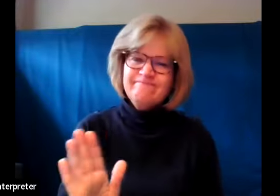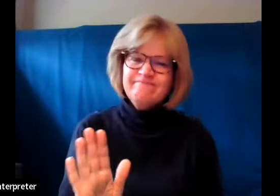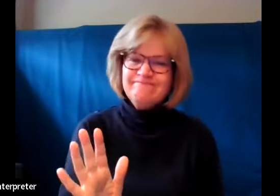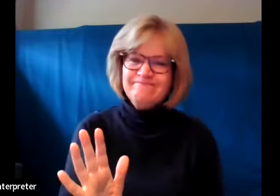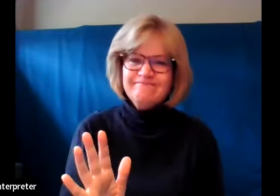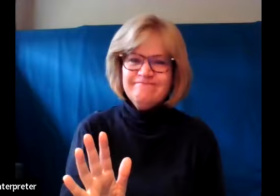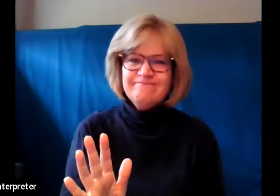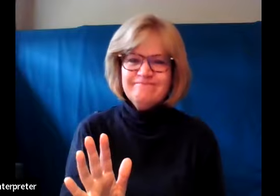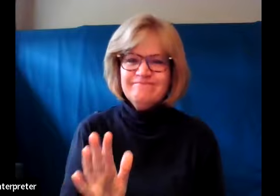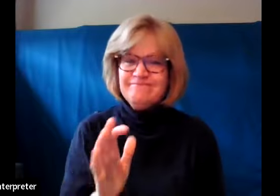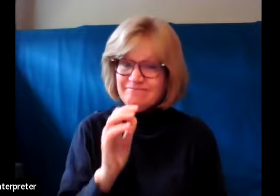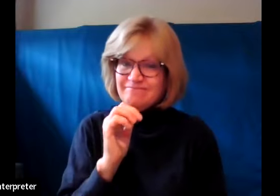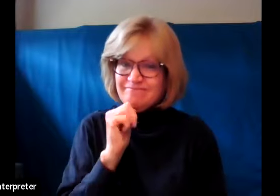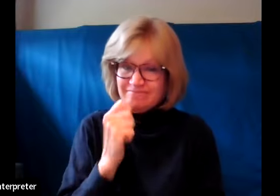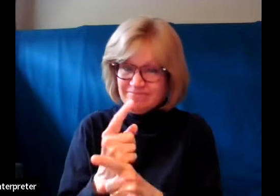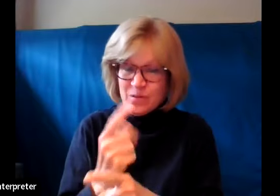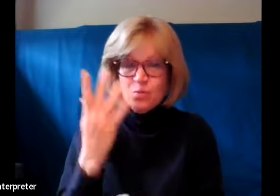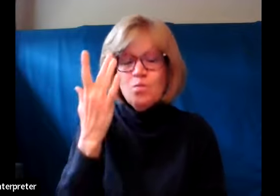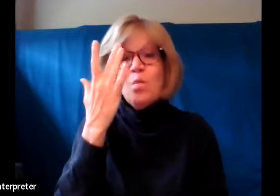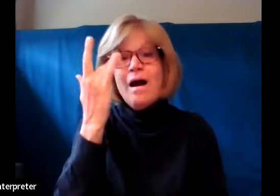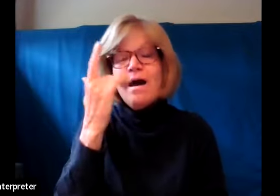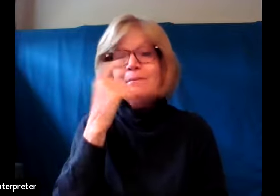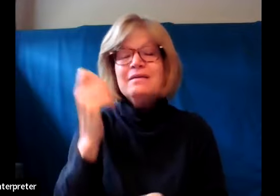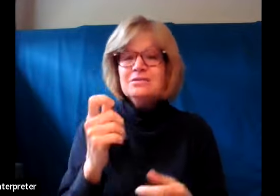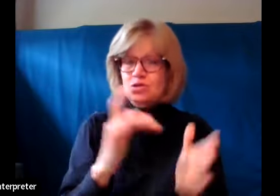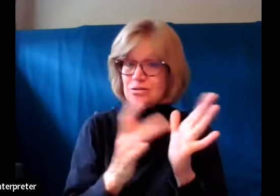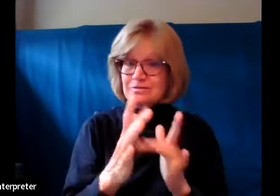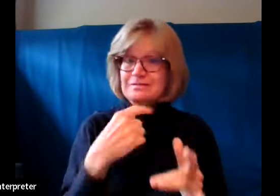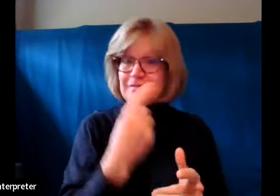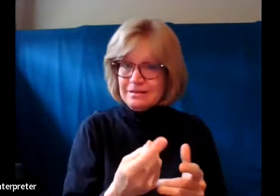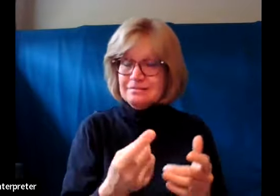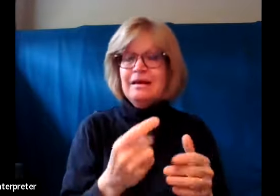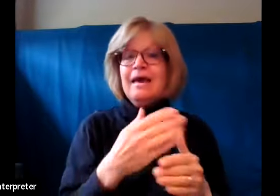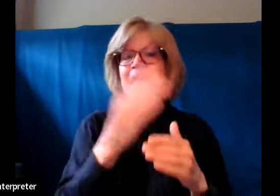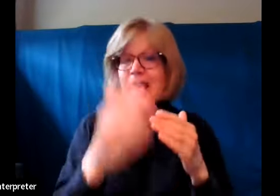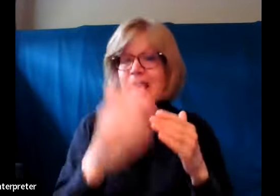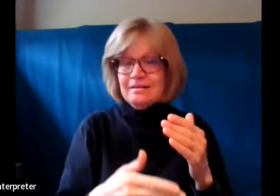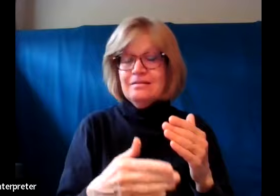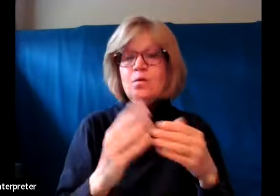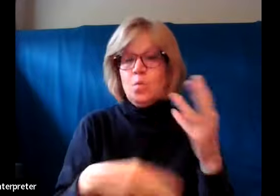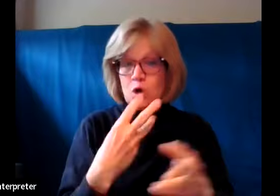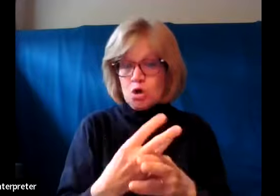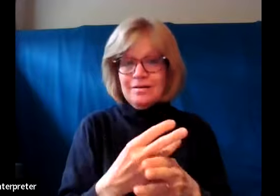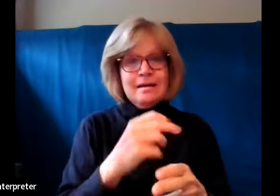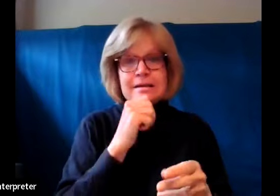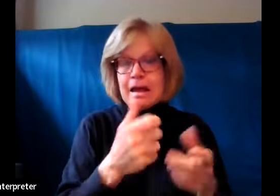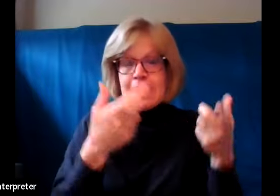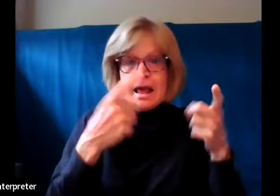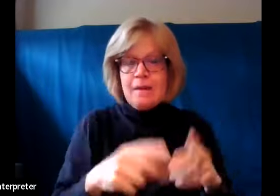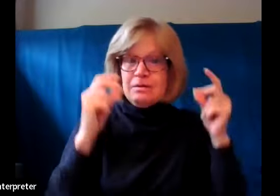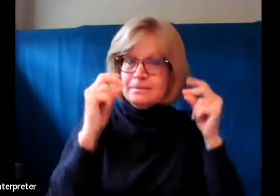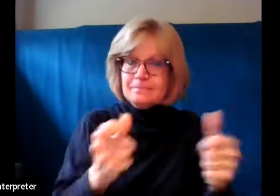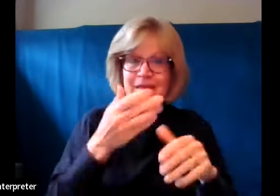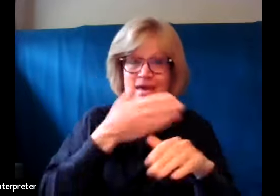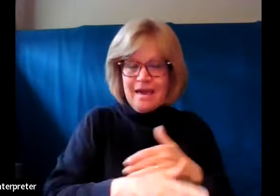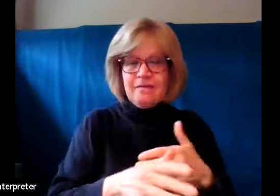But it's not really correct. So if you look at verse 9, Jesus says, the end will not immediately follow these events.